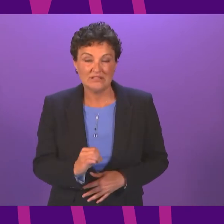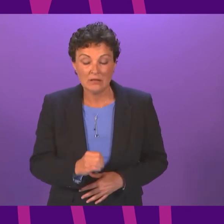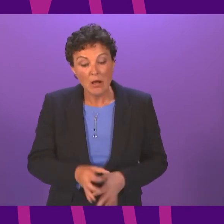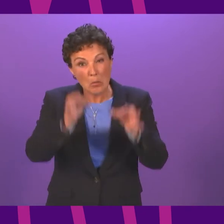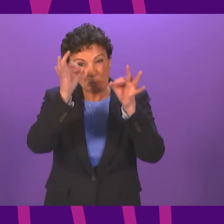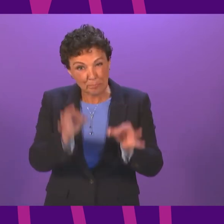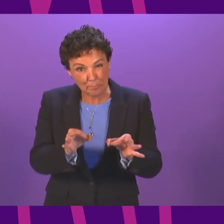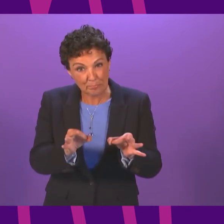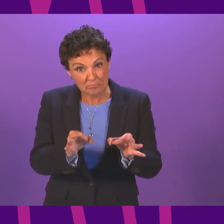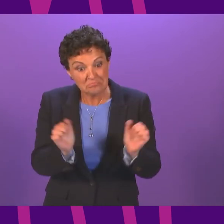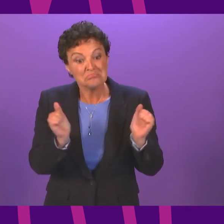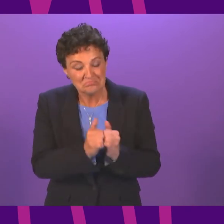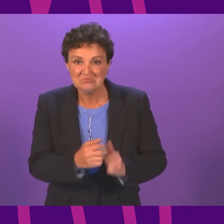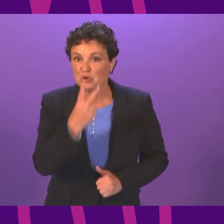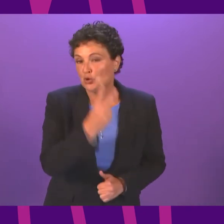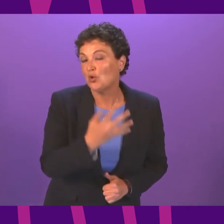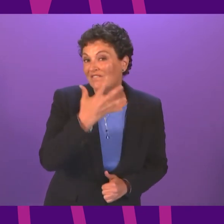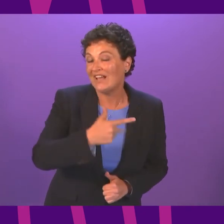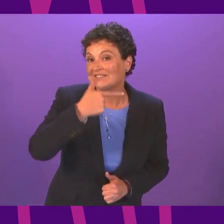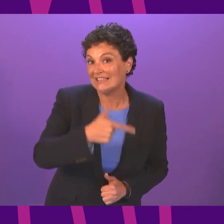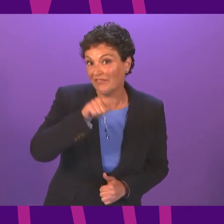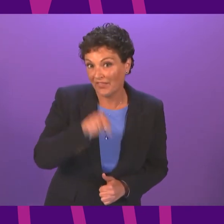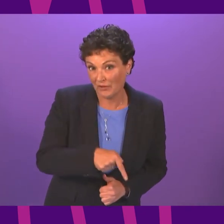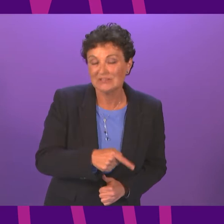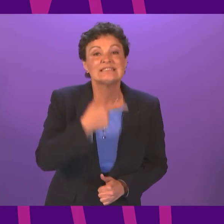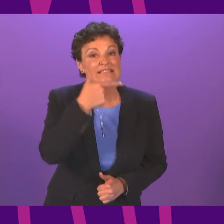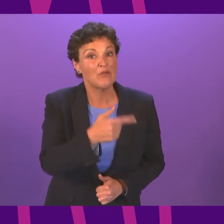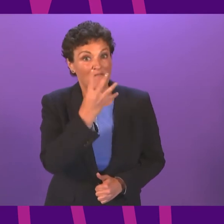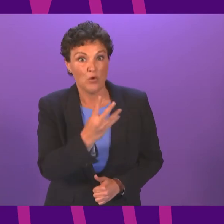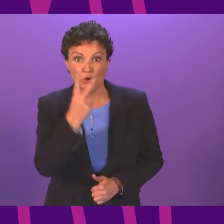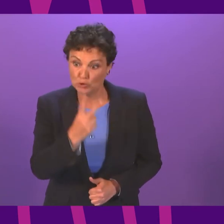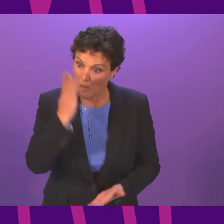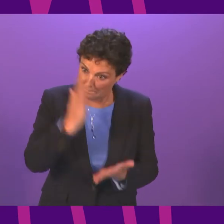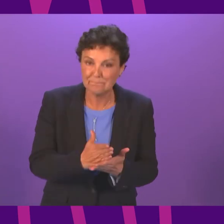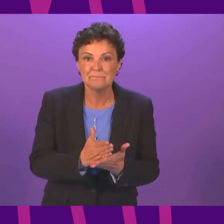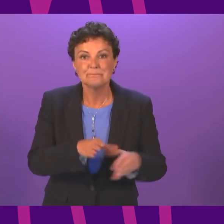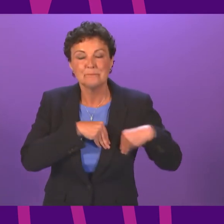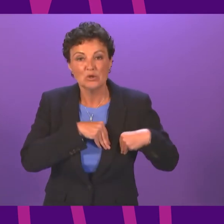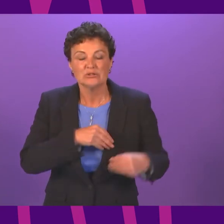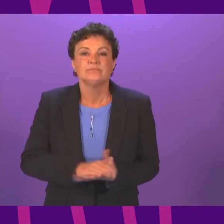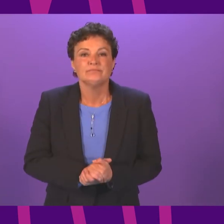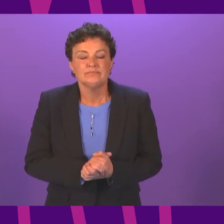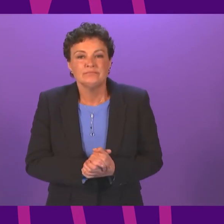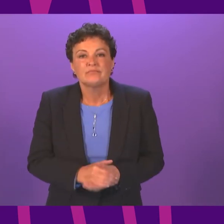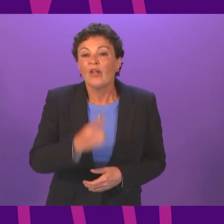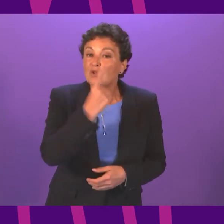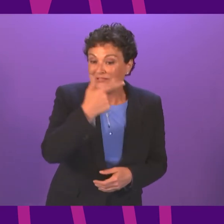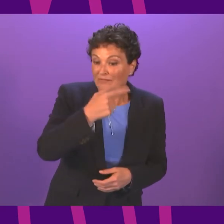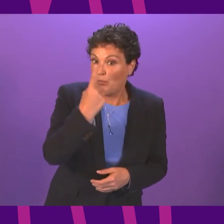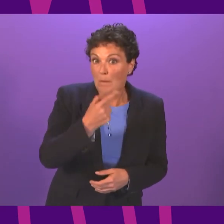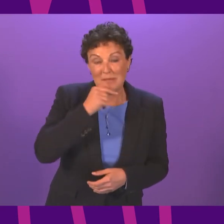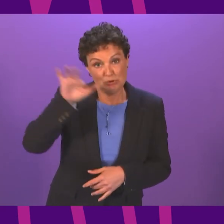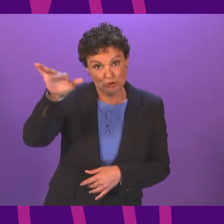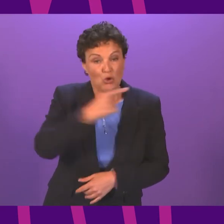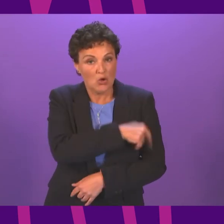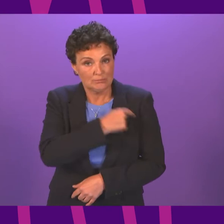cases is now 257,742. 171 people are currently in hospital, 12 more than yesterday,